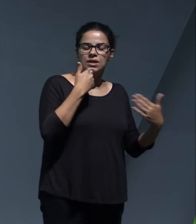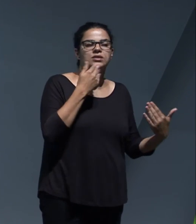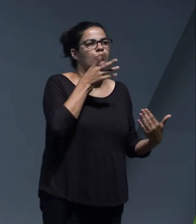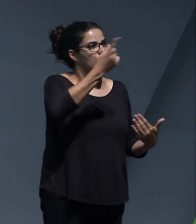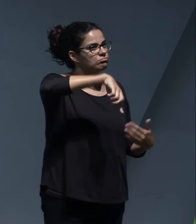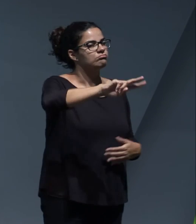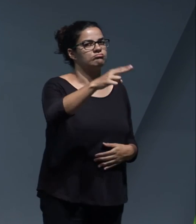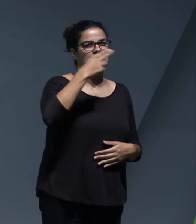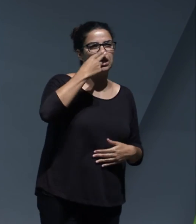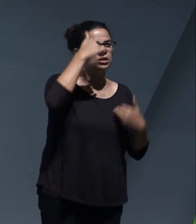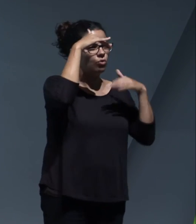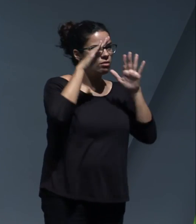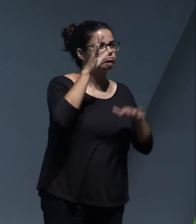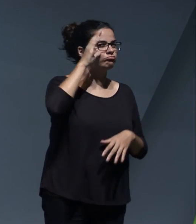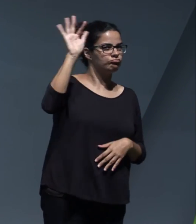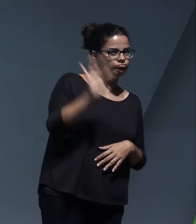interest in listening